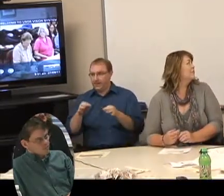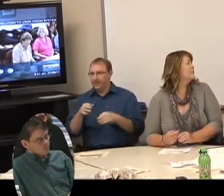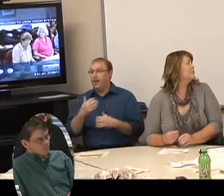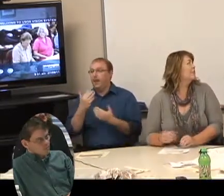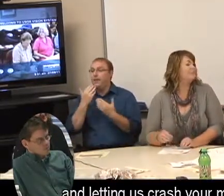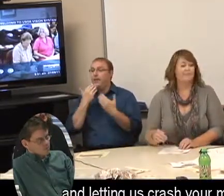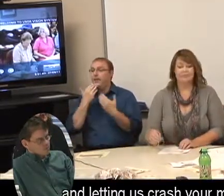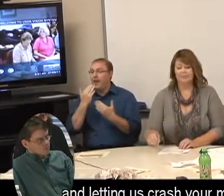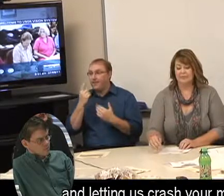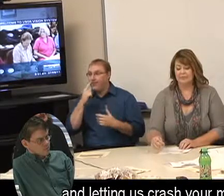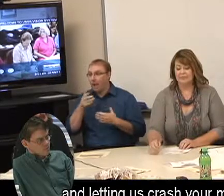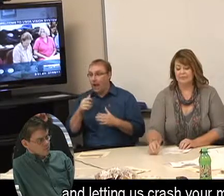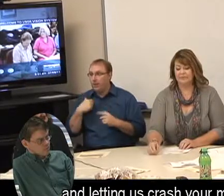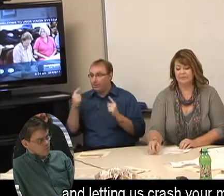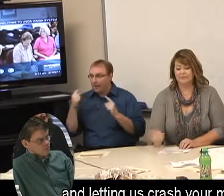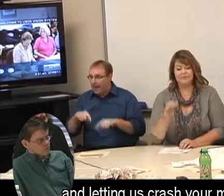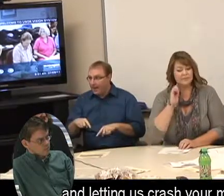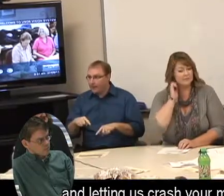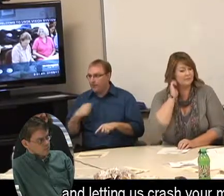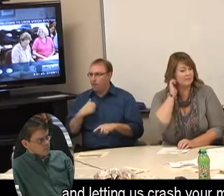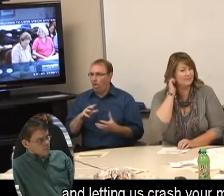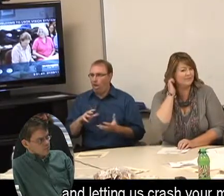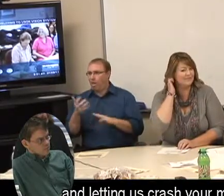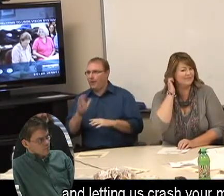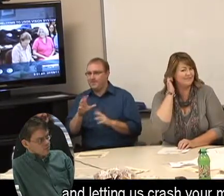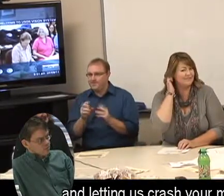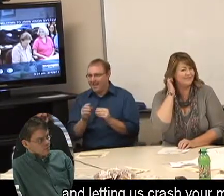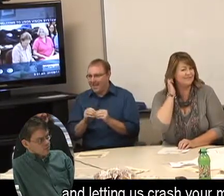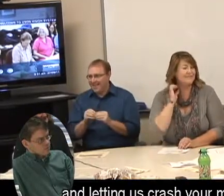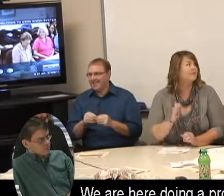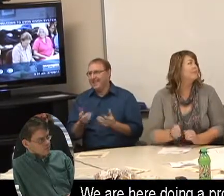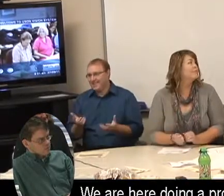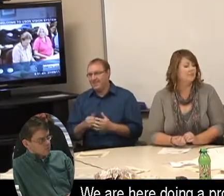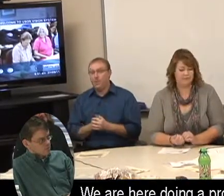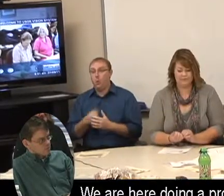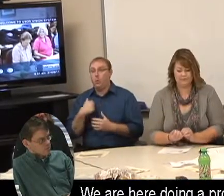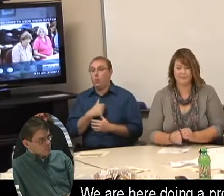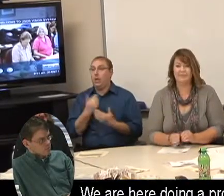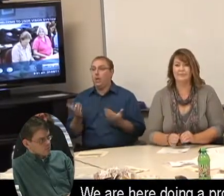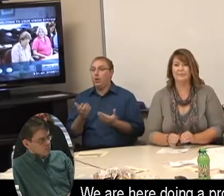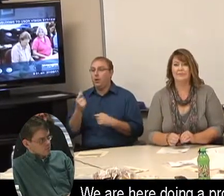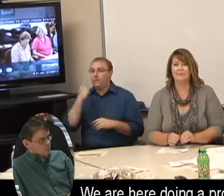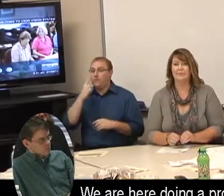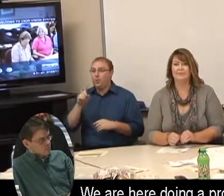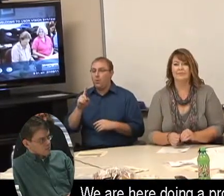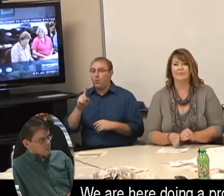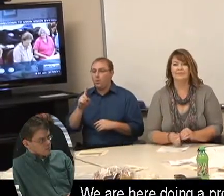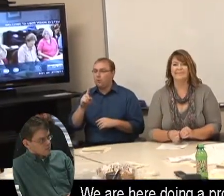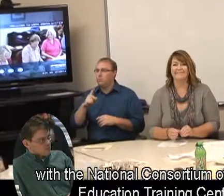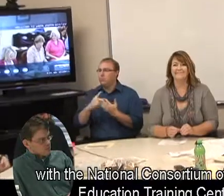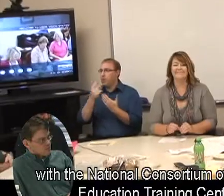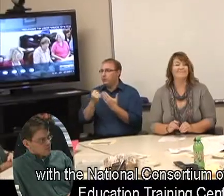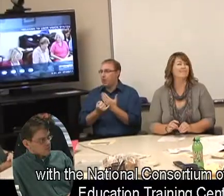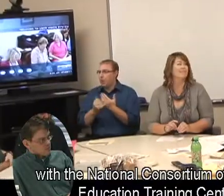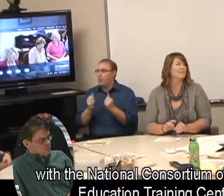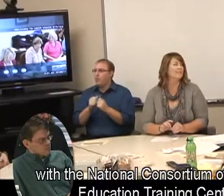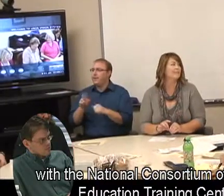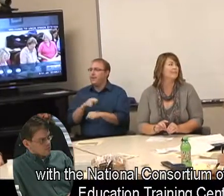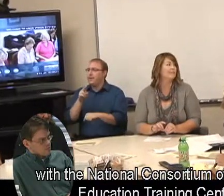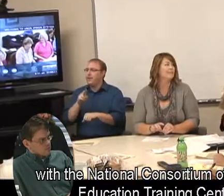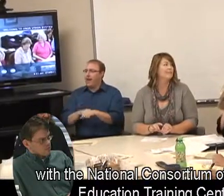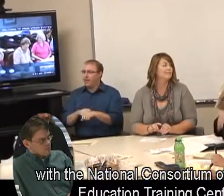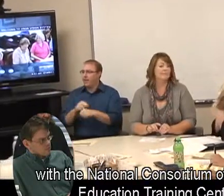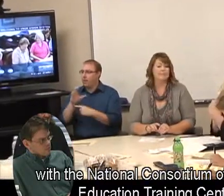for accommodating us and letting us crash your meeting. We are here doing a project with the National